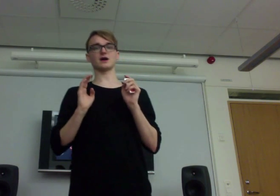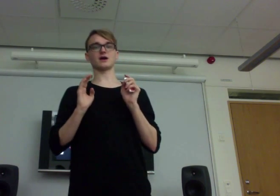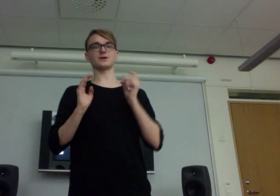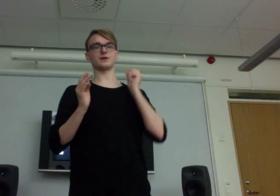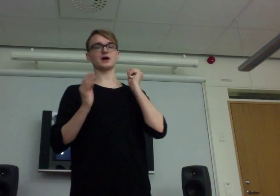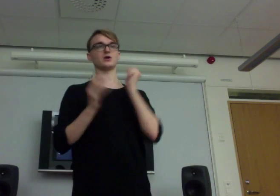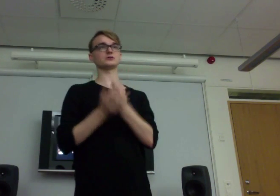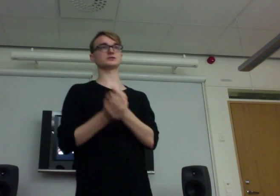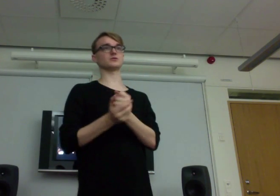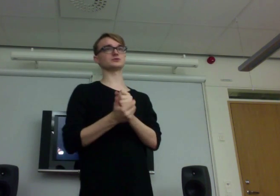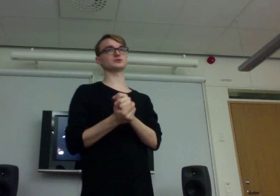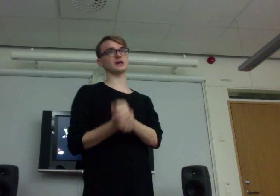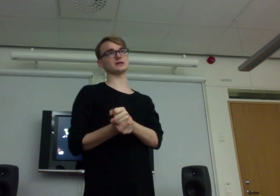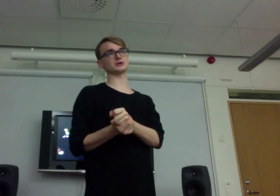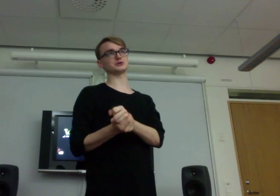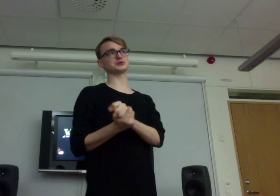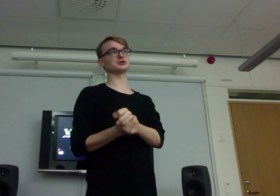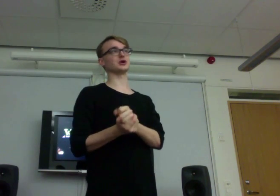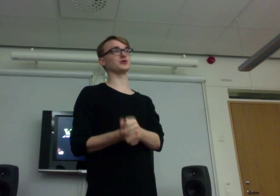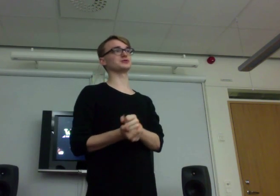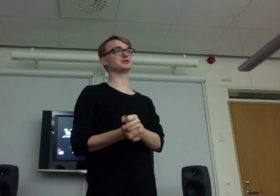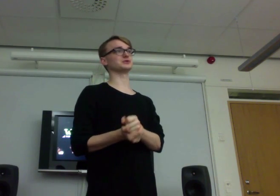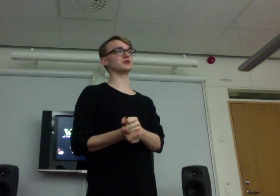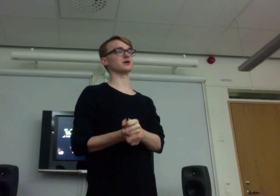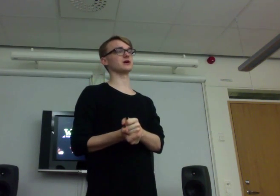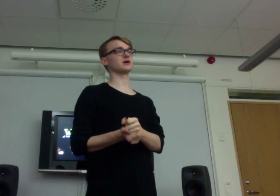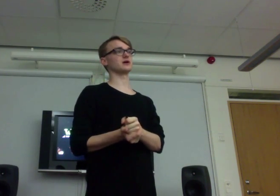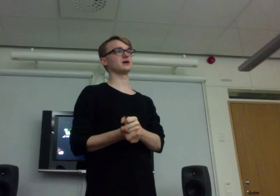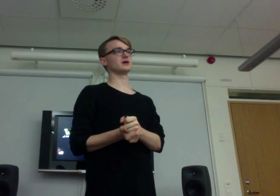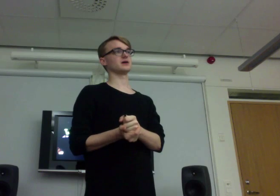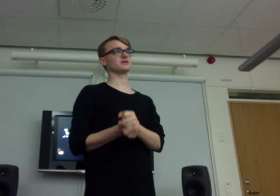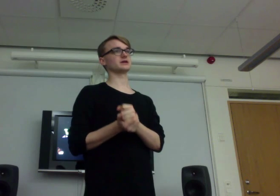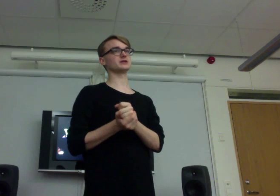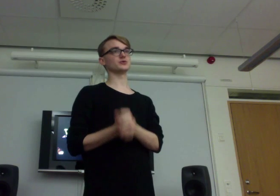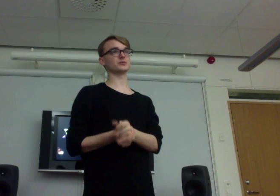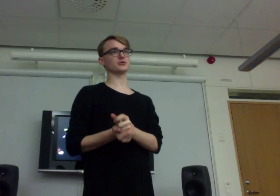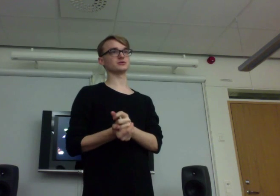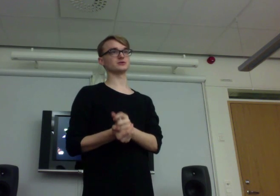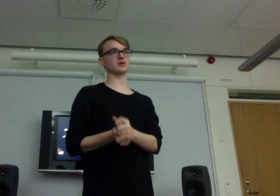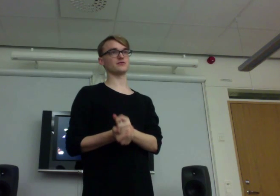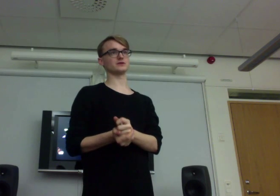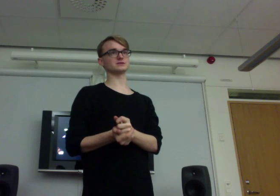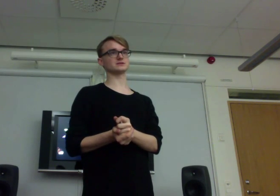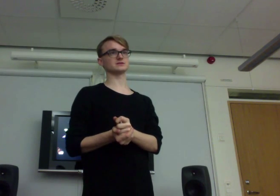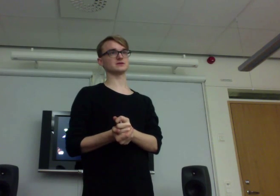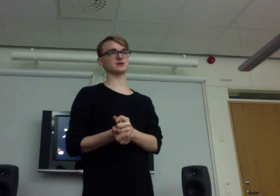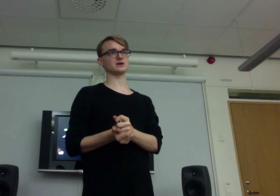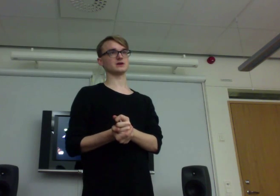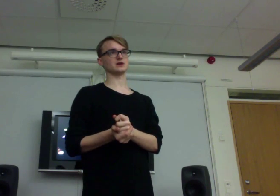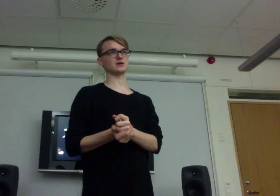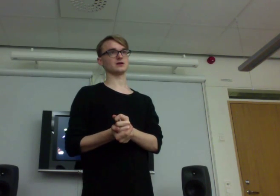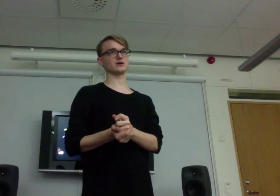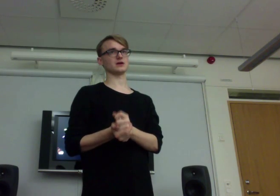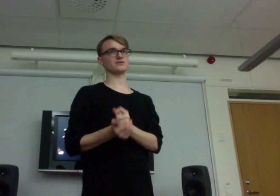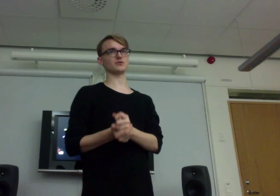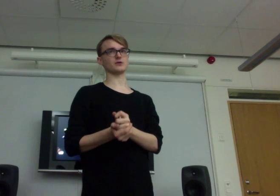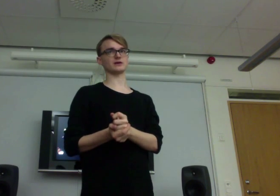I also want to tell you to go to the Knutepunkt conference. If you want